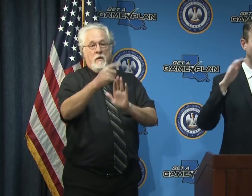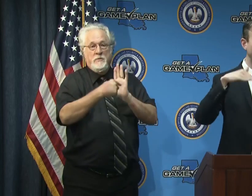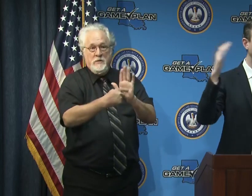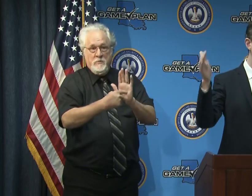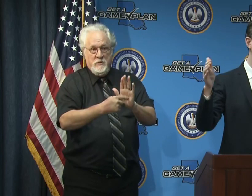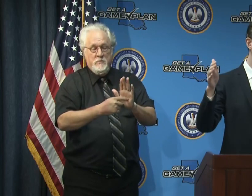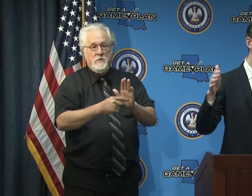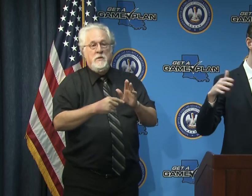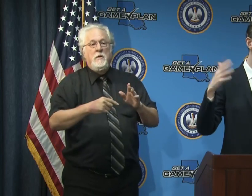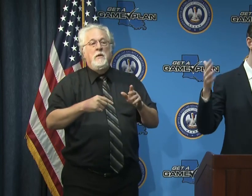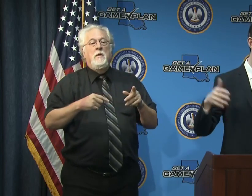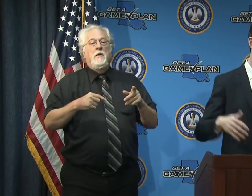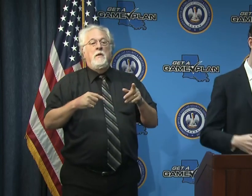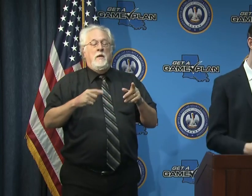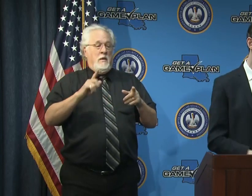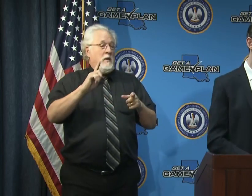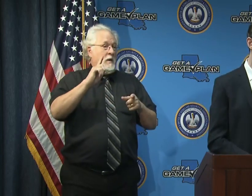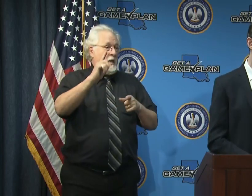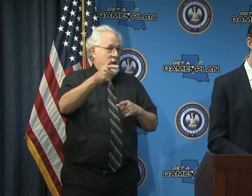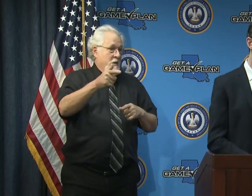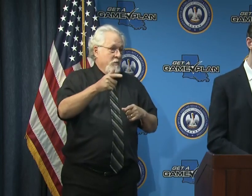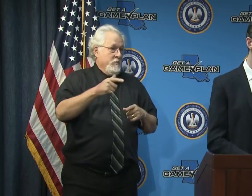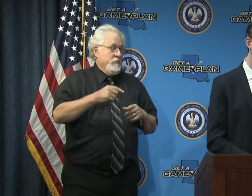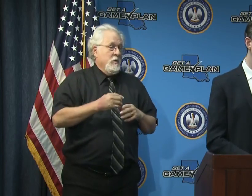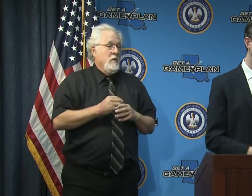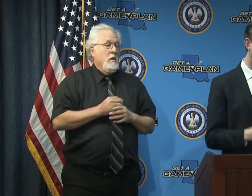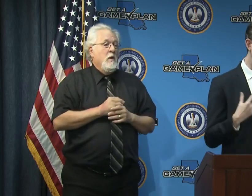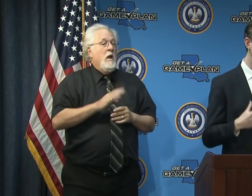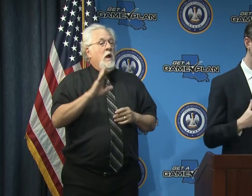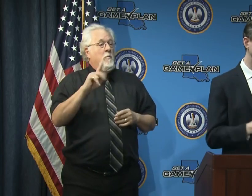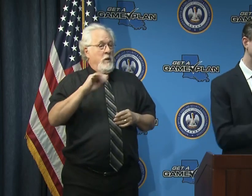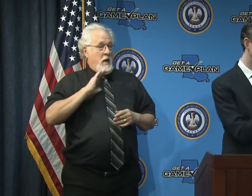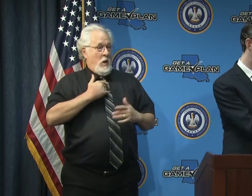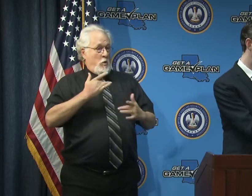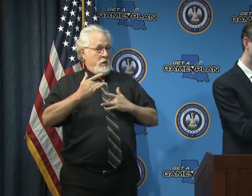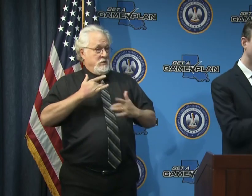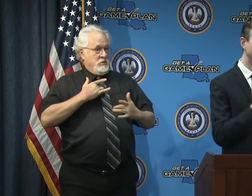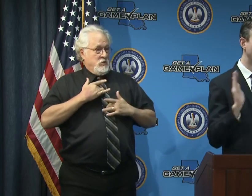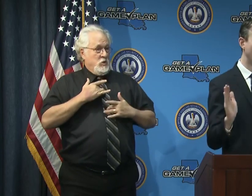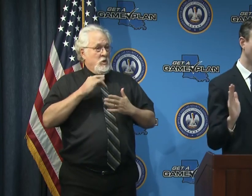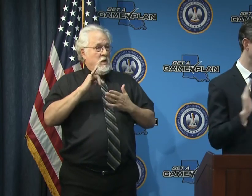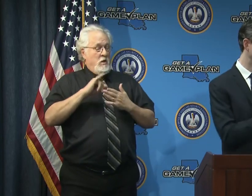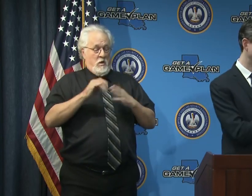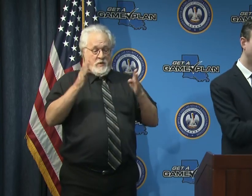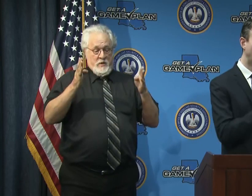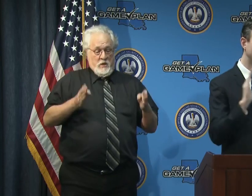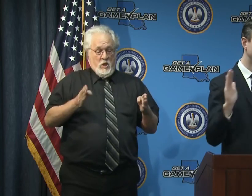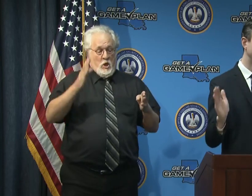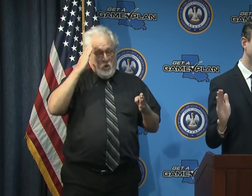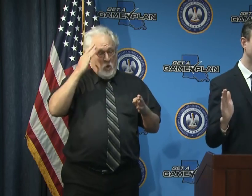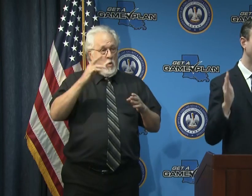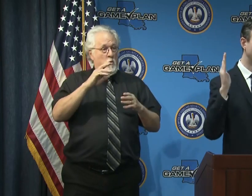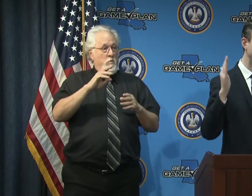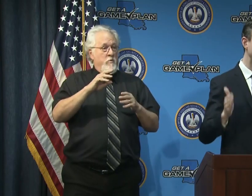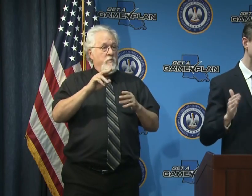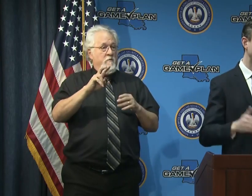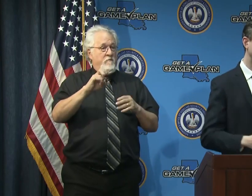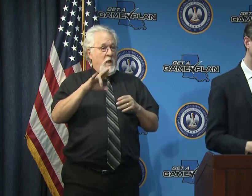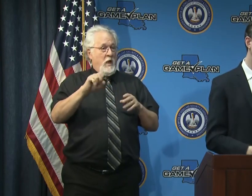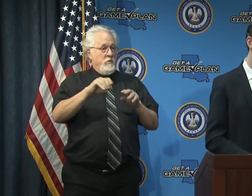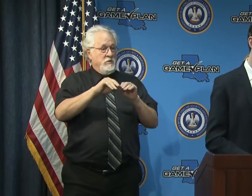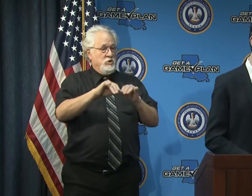rather they go on to develop symptoms uh even though they're positive but our concern is all that period of time where we know that virus was being shed